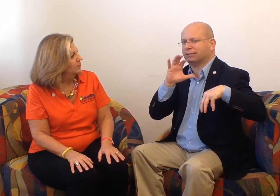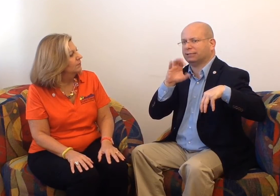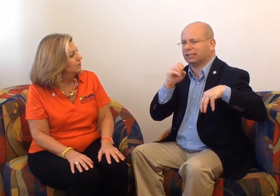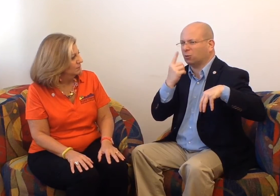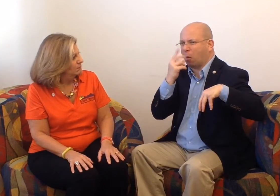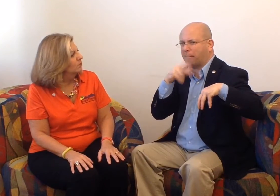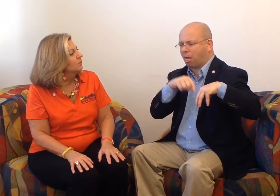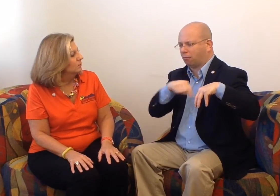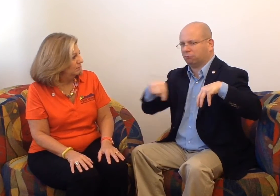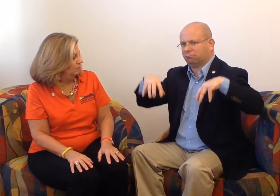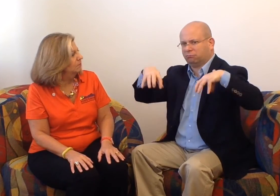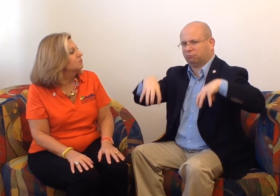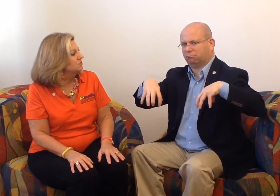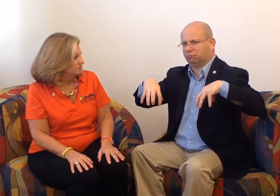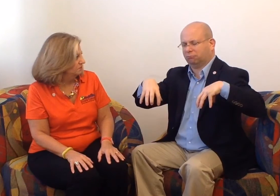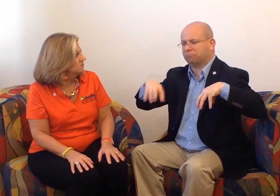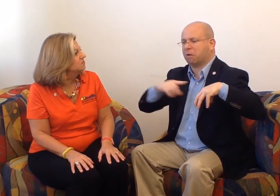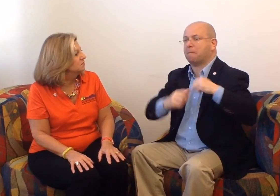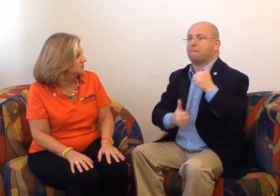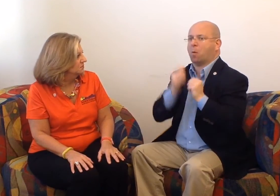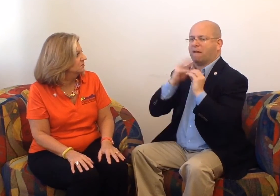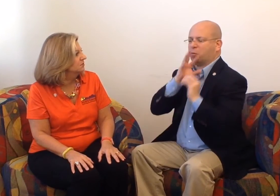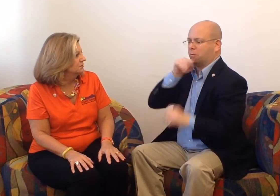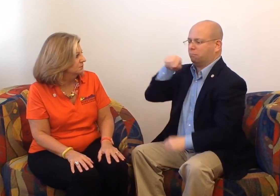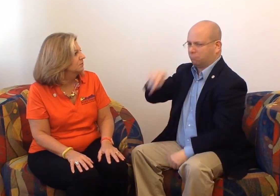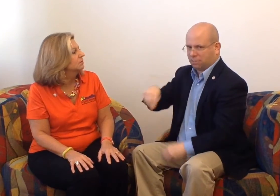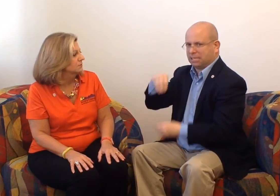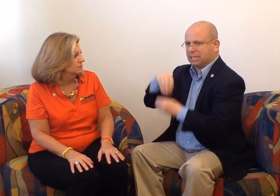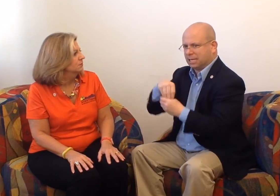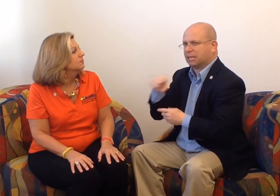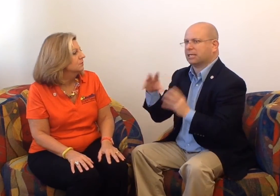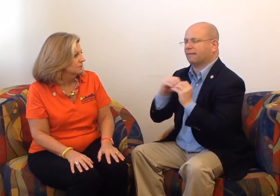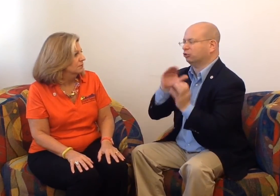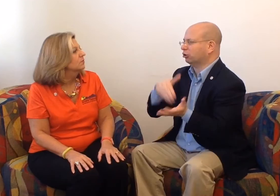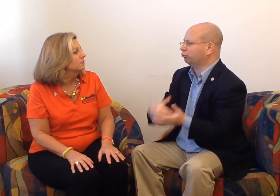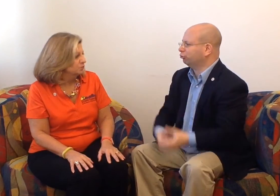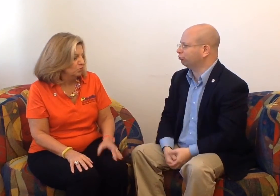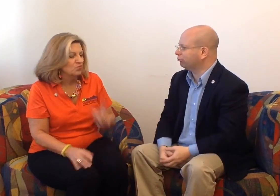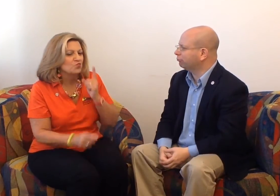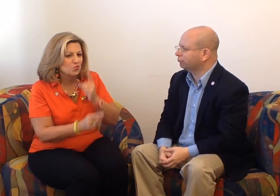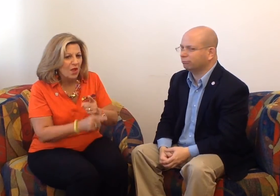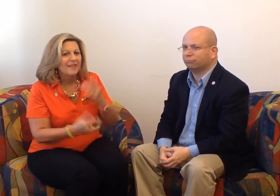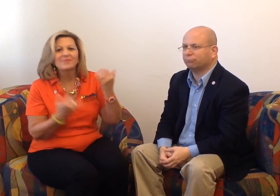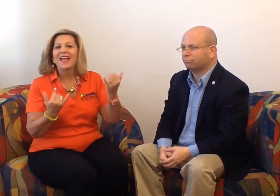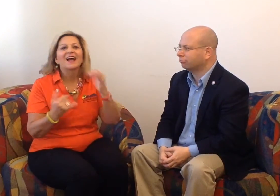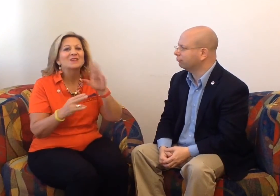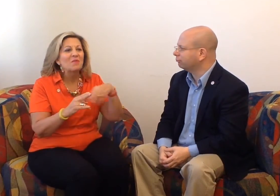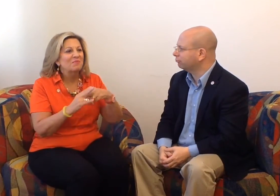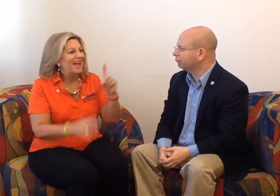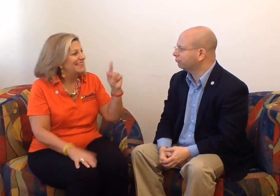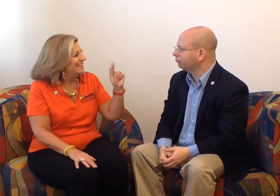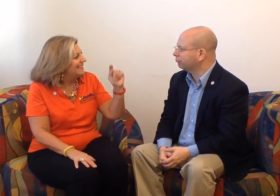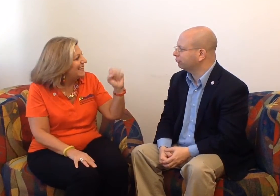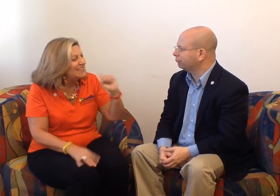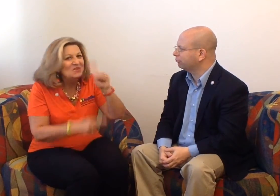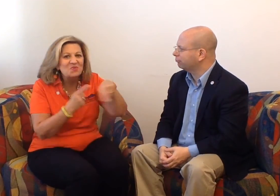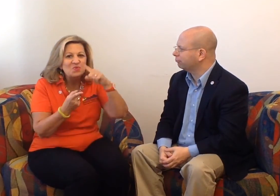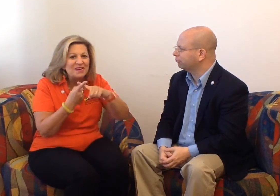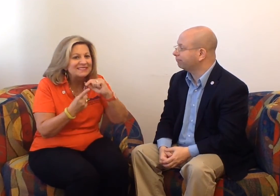Most of the conference events will take place at the convention center. Right. So now let's talk about